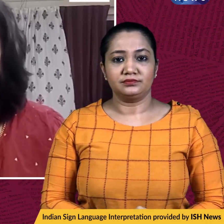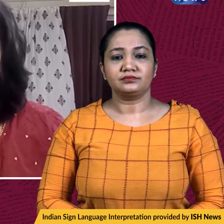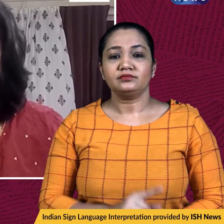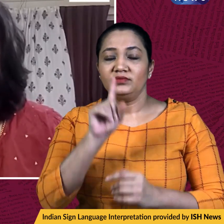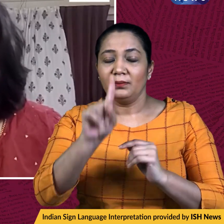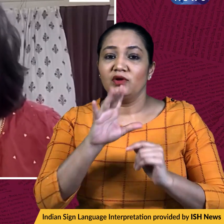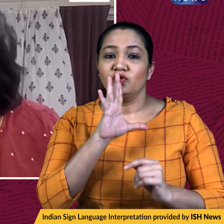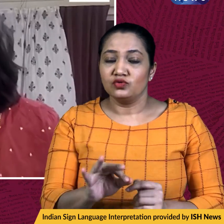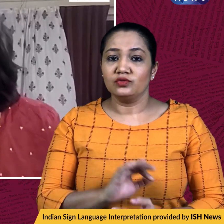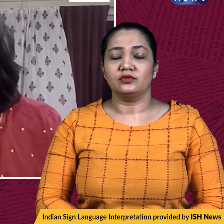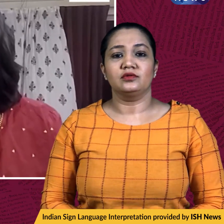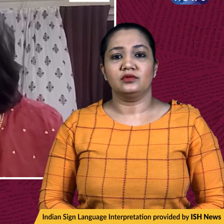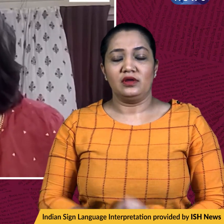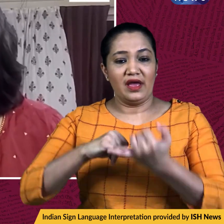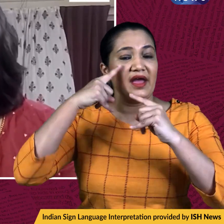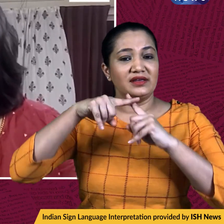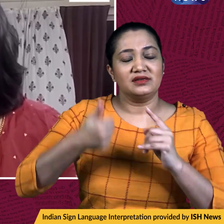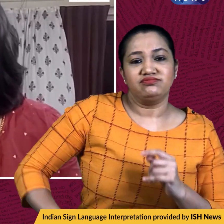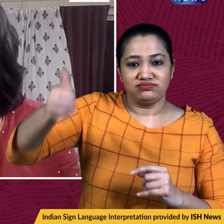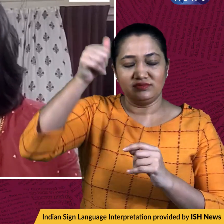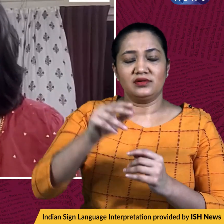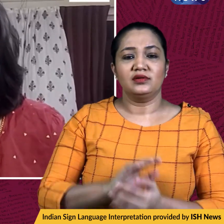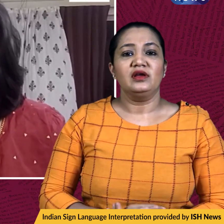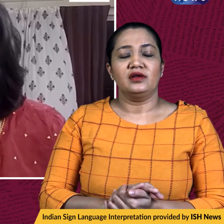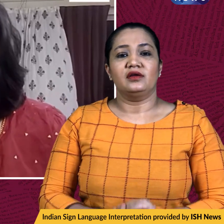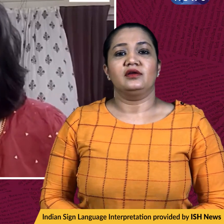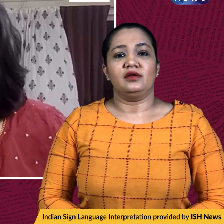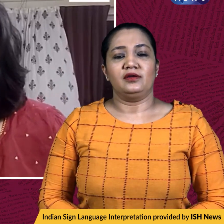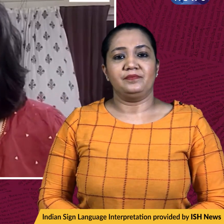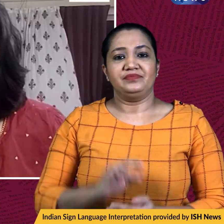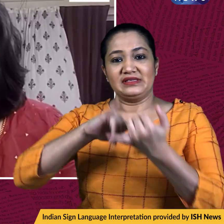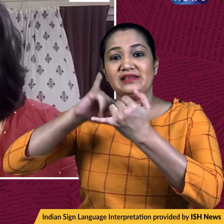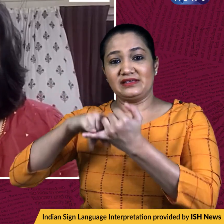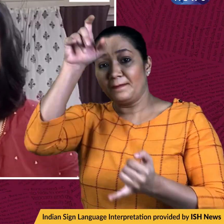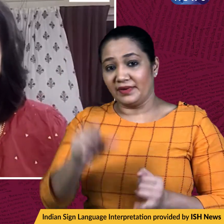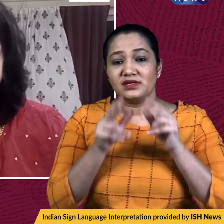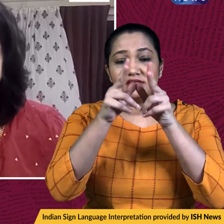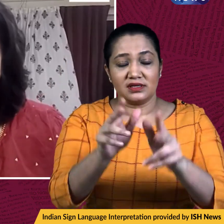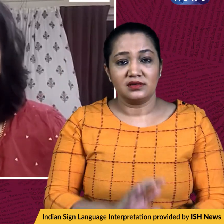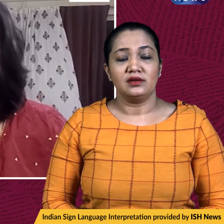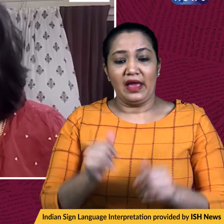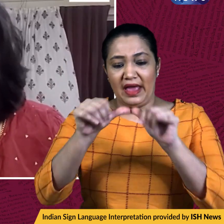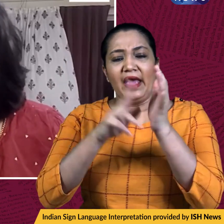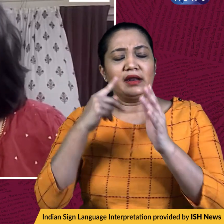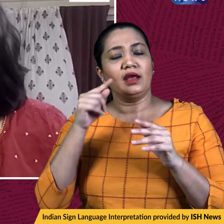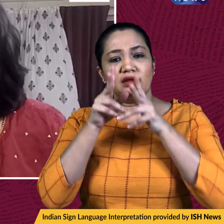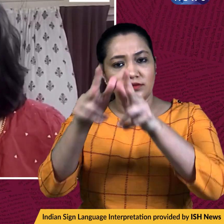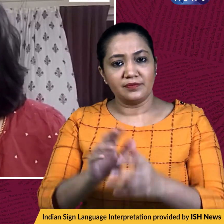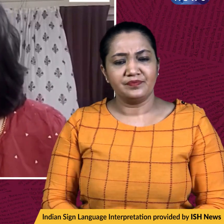reaction to this, the SIT chief and NCP DDG, Sanjay Singh, has told ANI, and I quote, highly